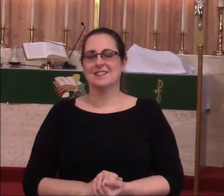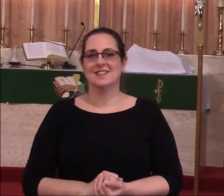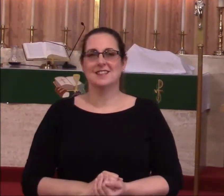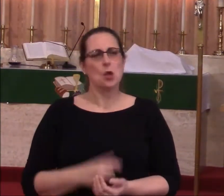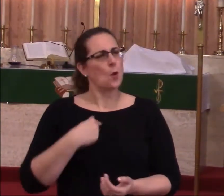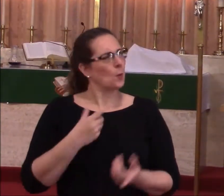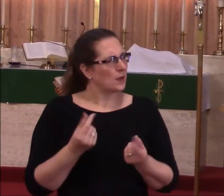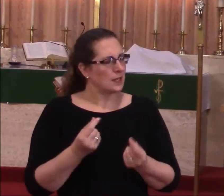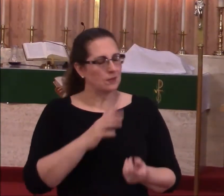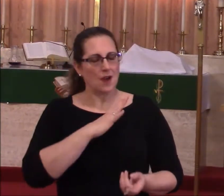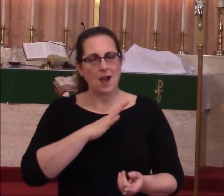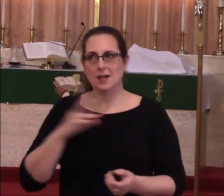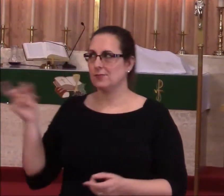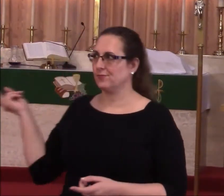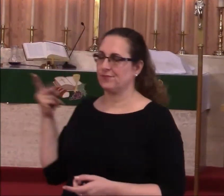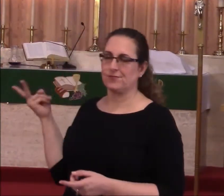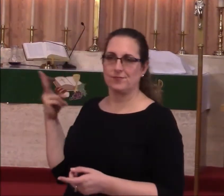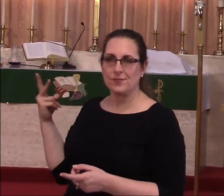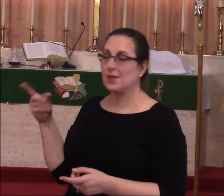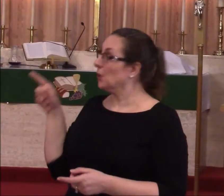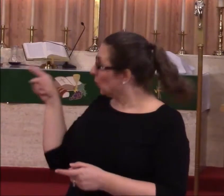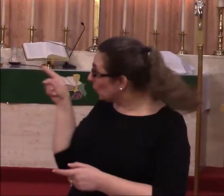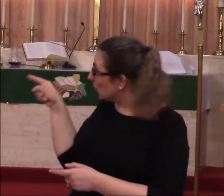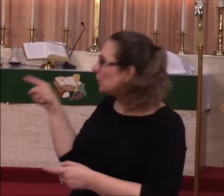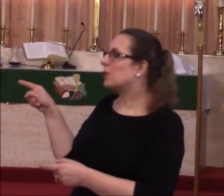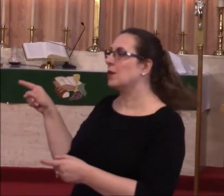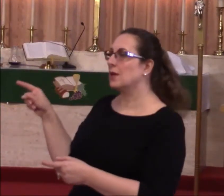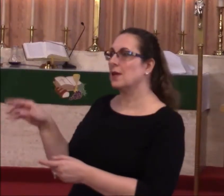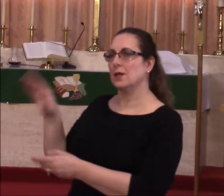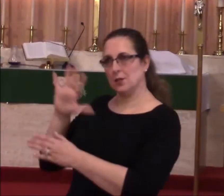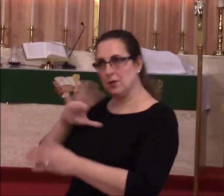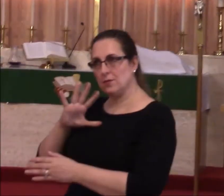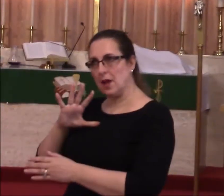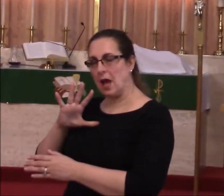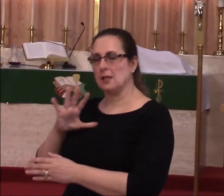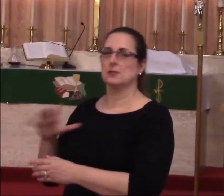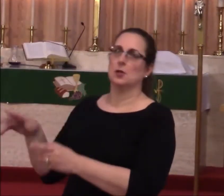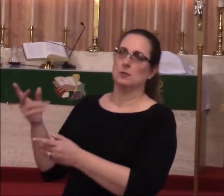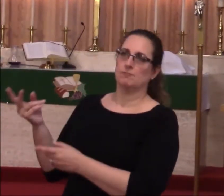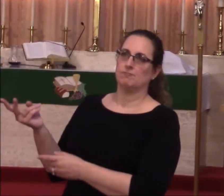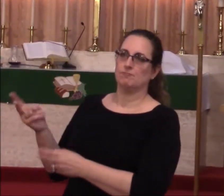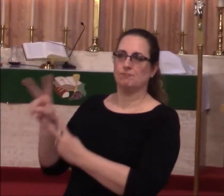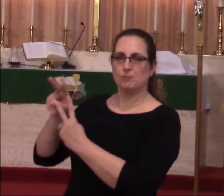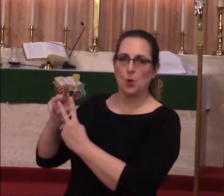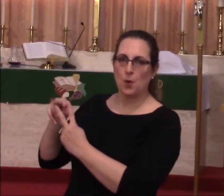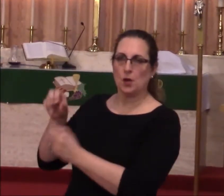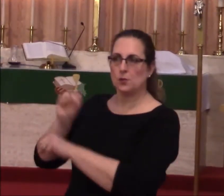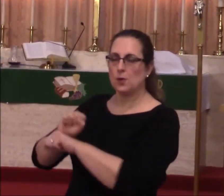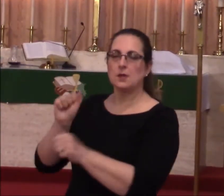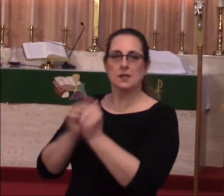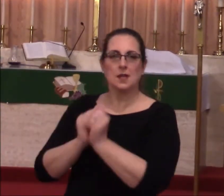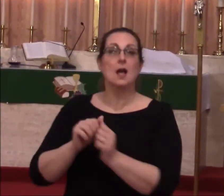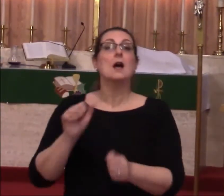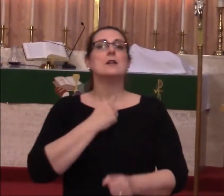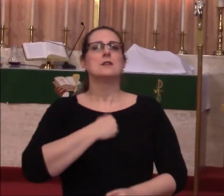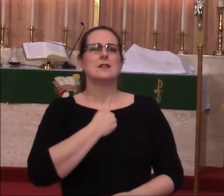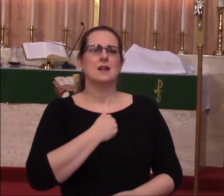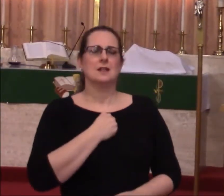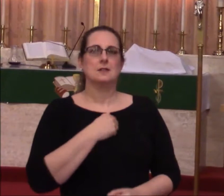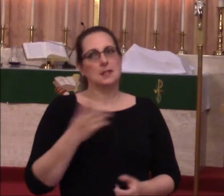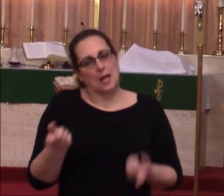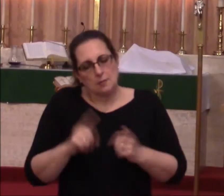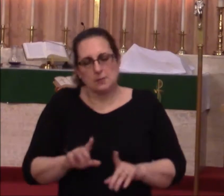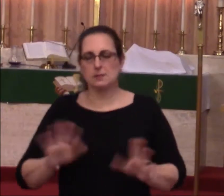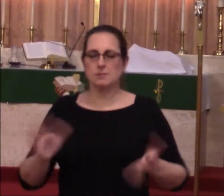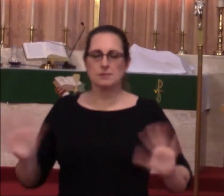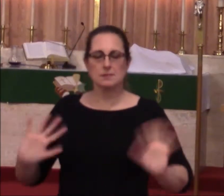We did well. did well. You were Kobe throwing it up, was shacked on you. So it was a fun time. Sorry. Well, actually, I'm not really an athlete,